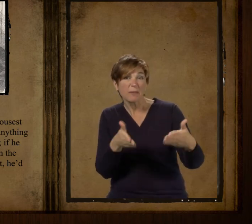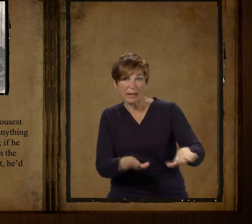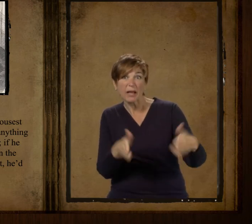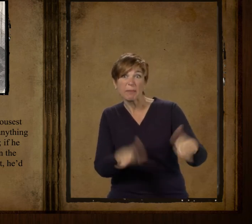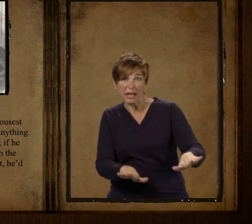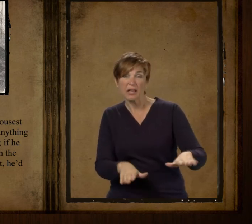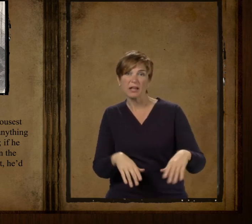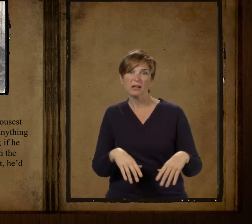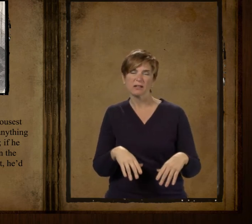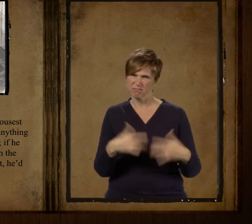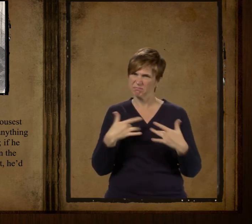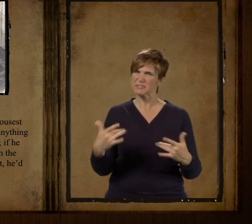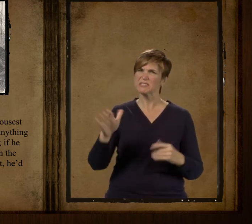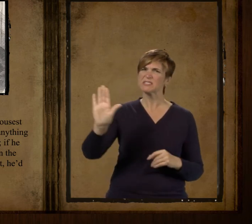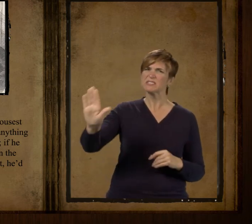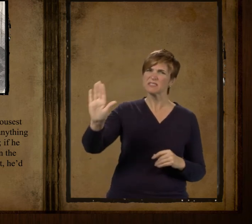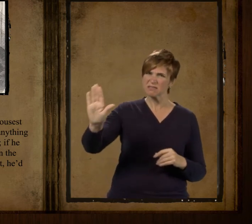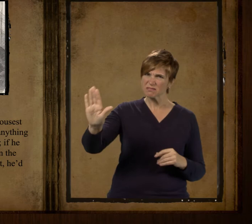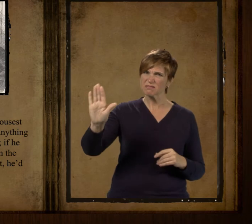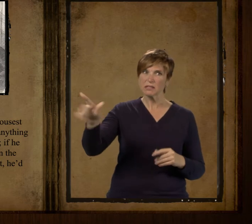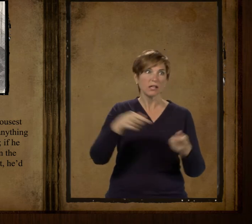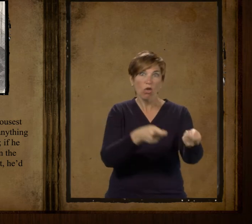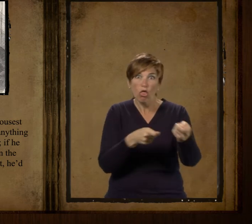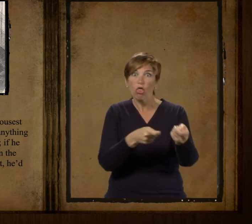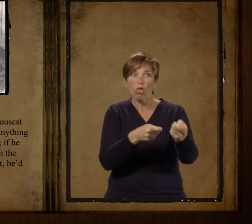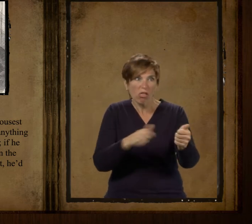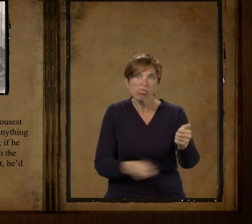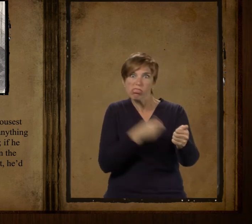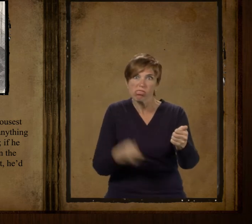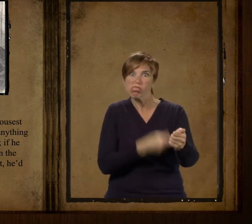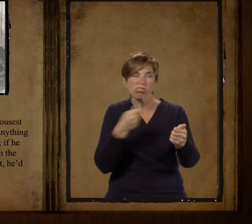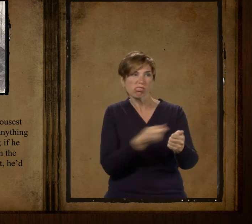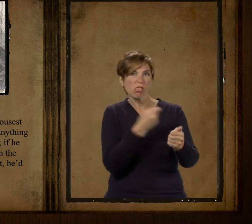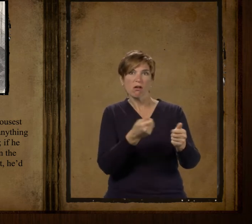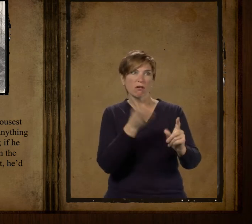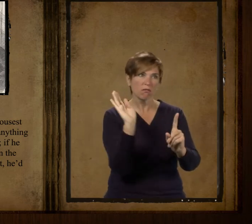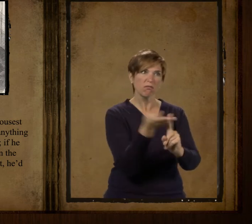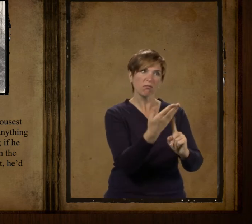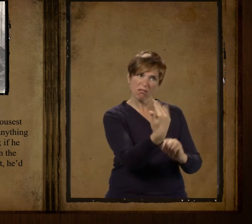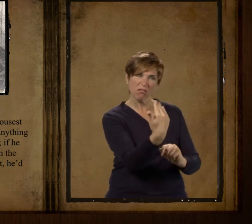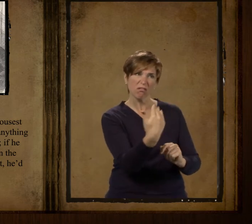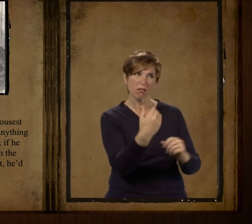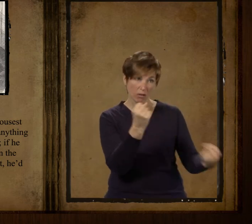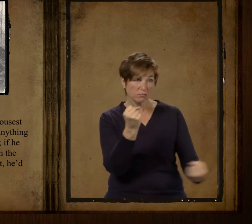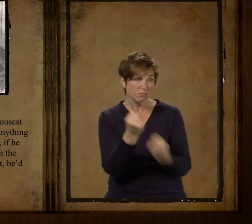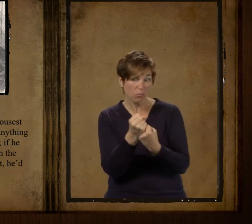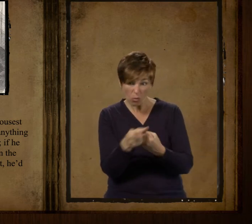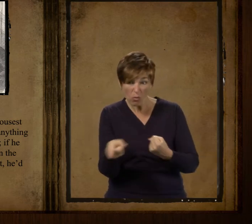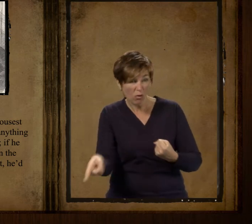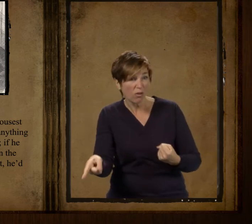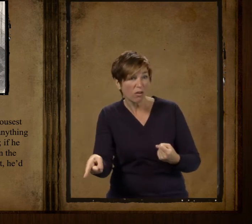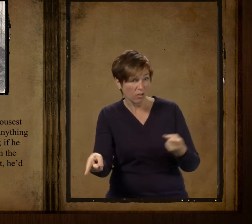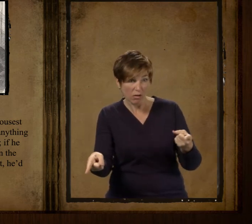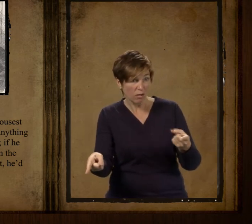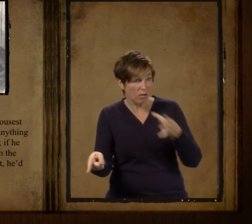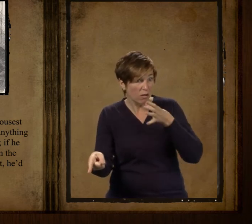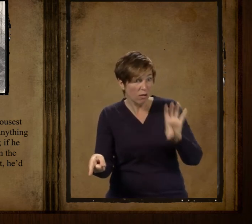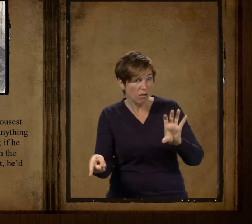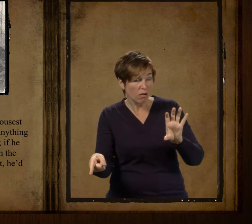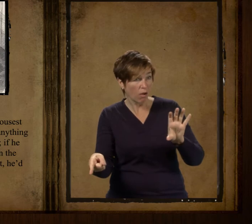see if he could get anybody to bet on the other side and if he couldn't he'd